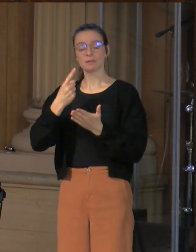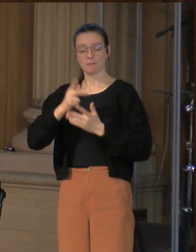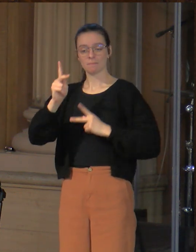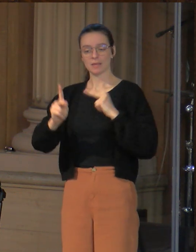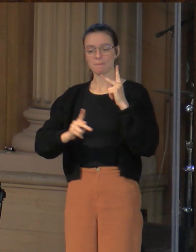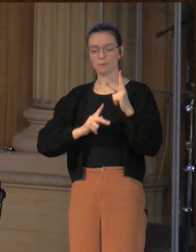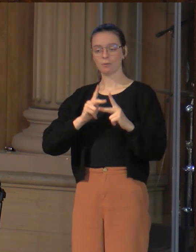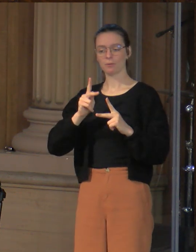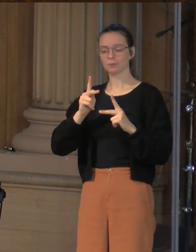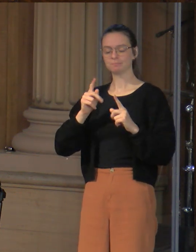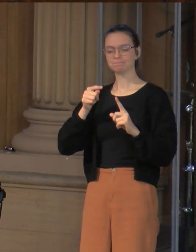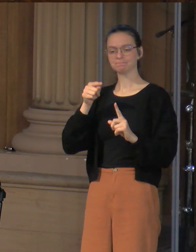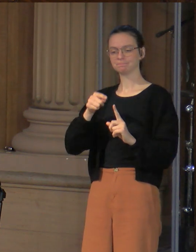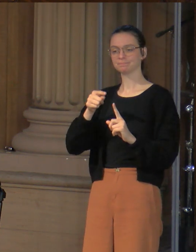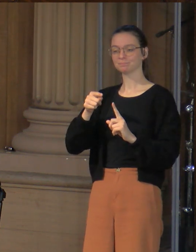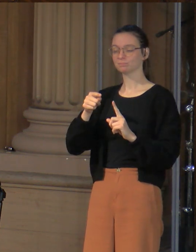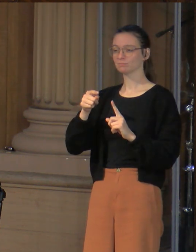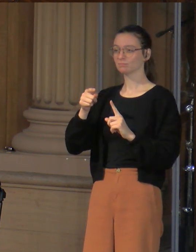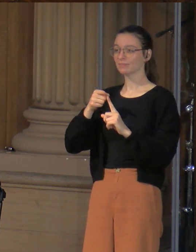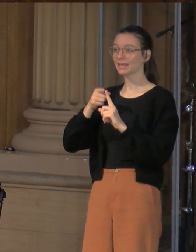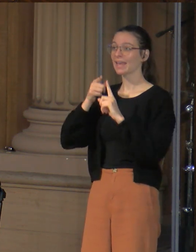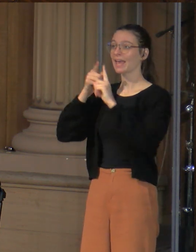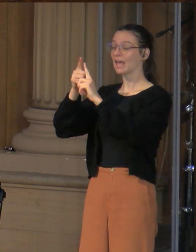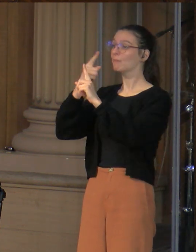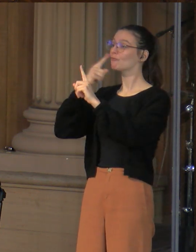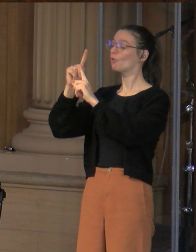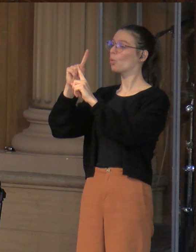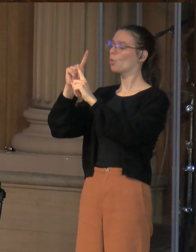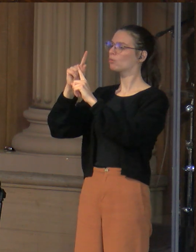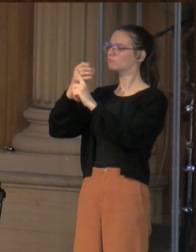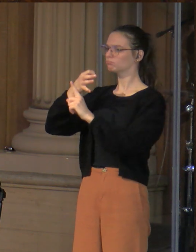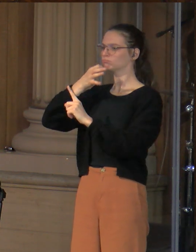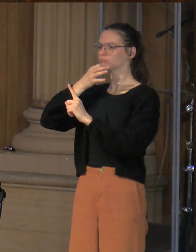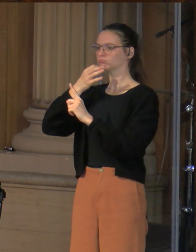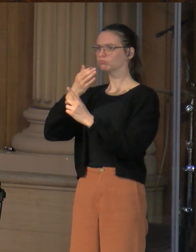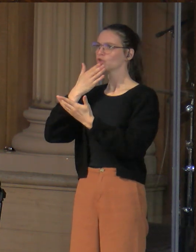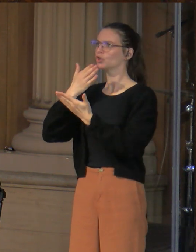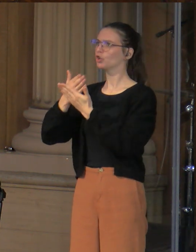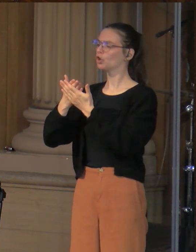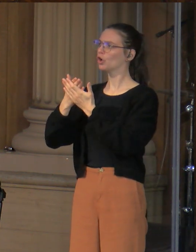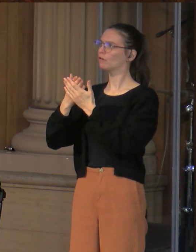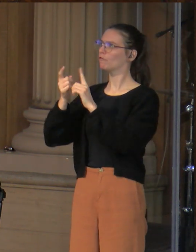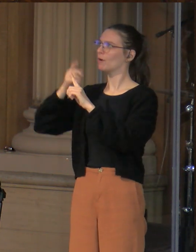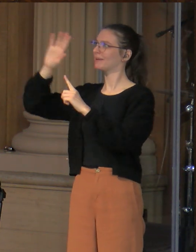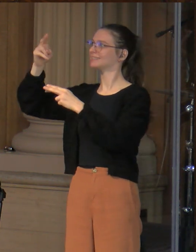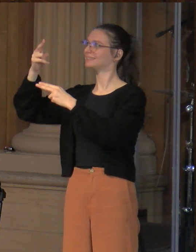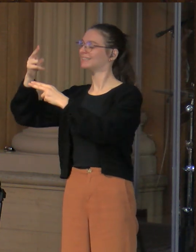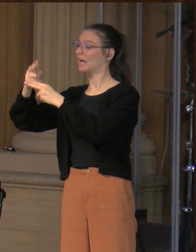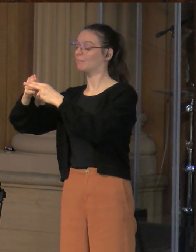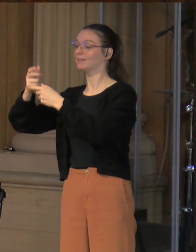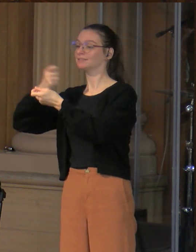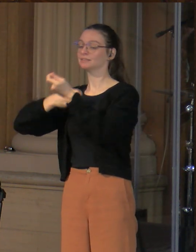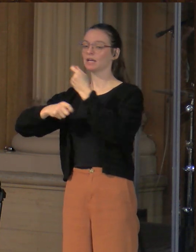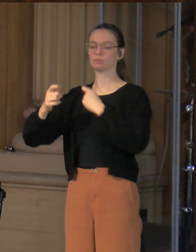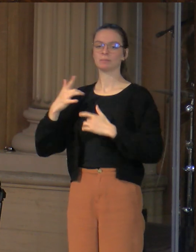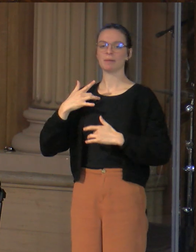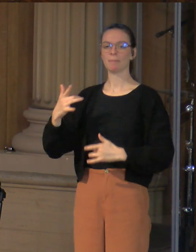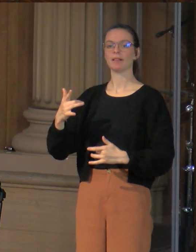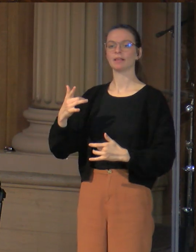simplicity, we can start to aim for impressing people, wowing them with the show. And what often happens is because